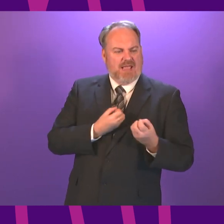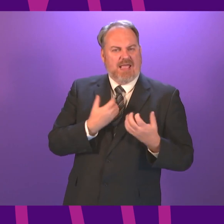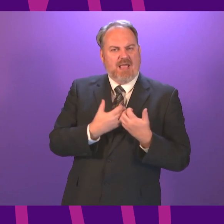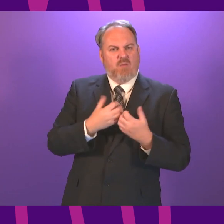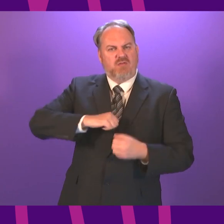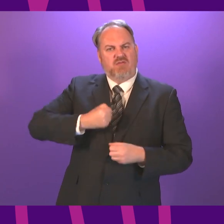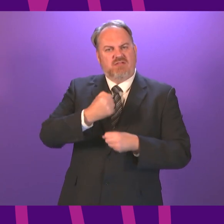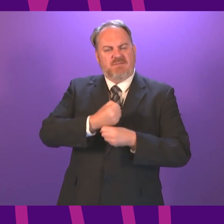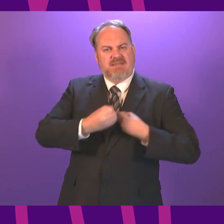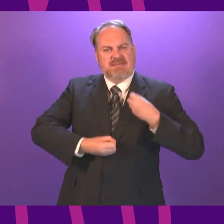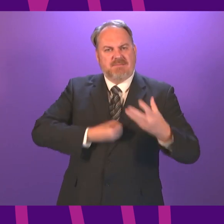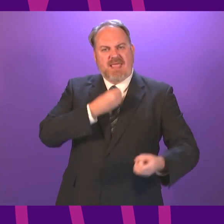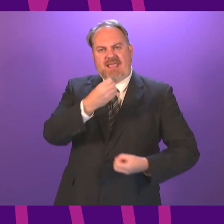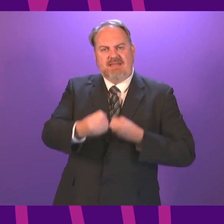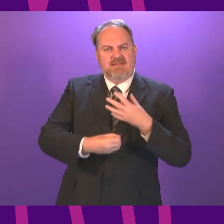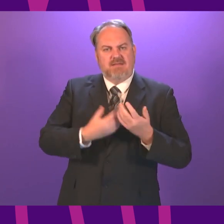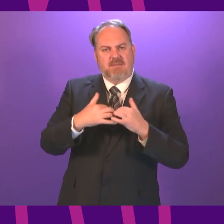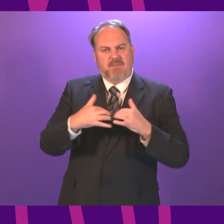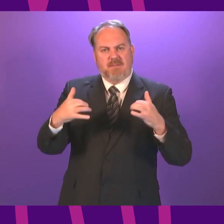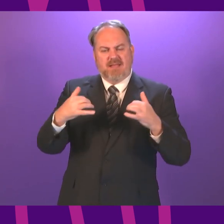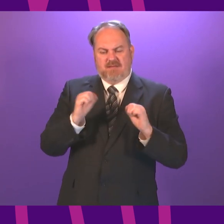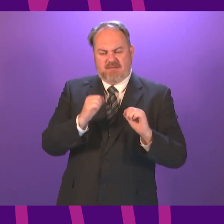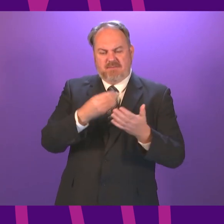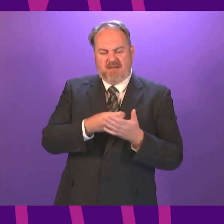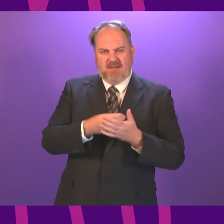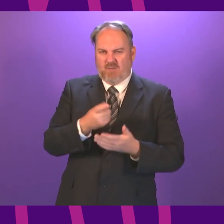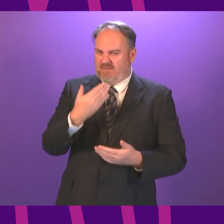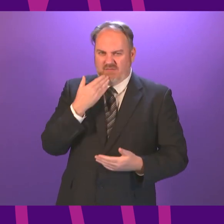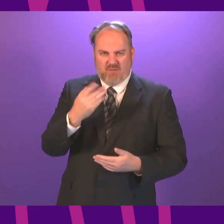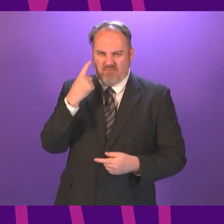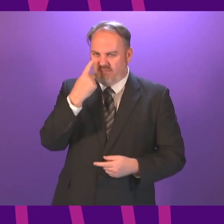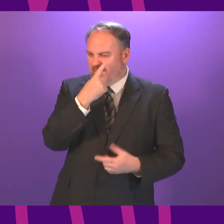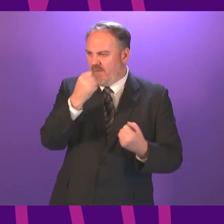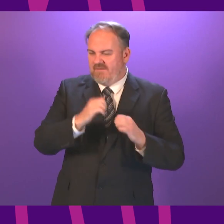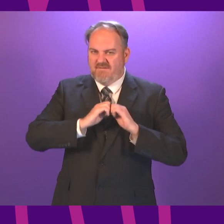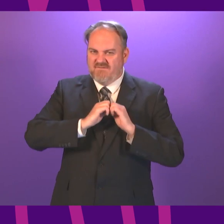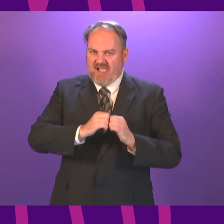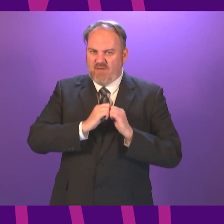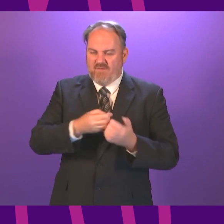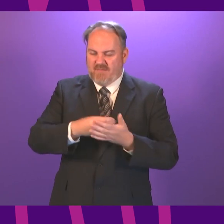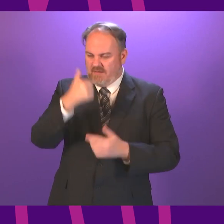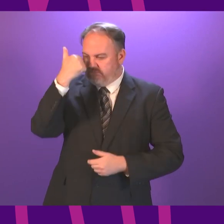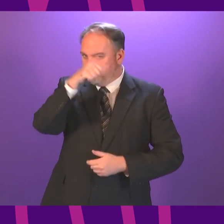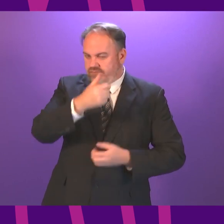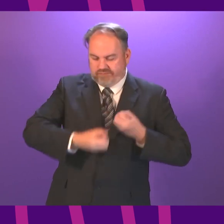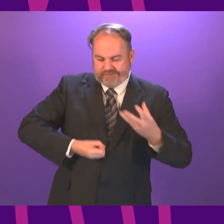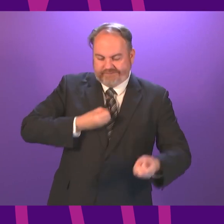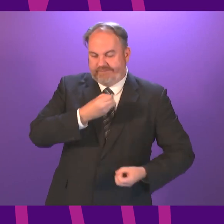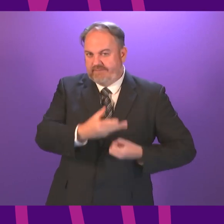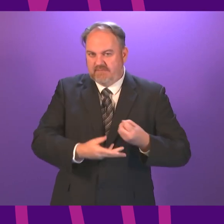saying that much more should have been done to provide value for money and to facilitate the necessary parliamentary scrutiny